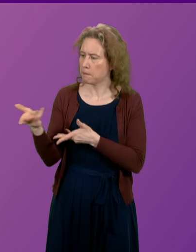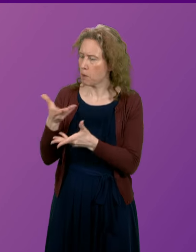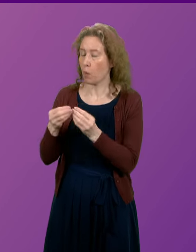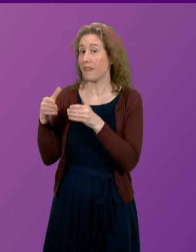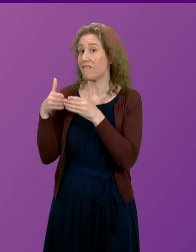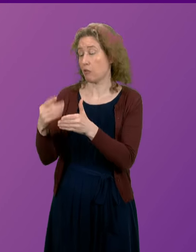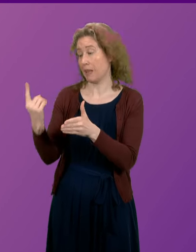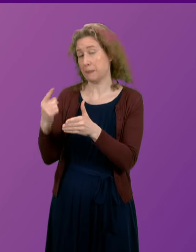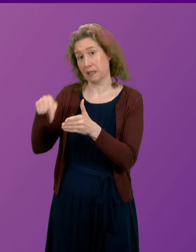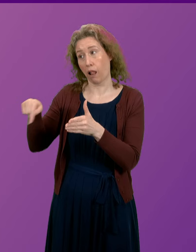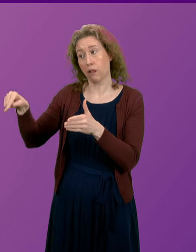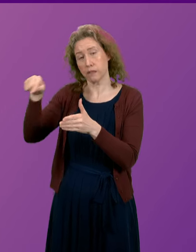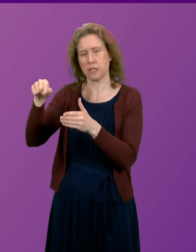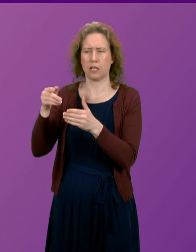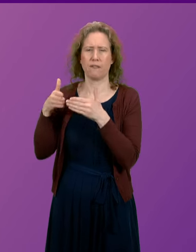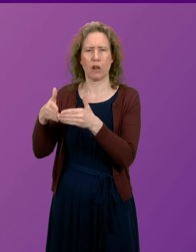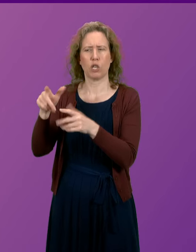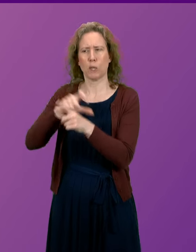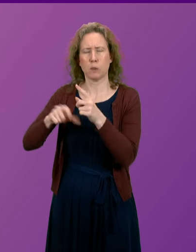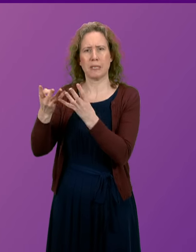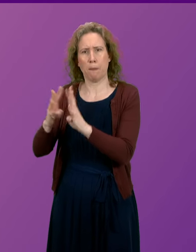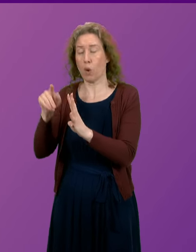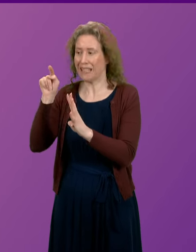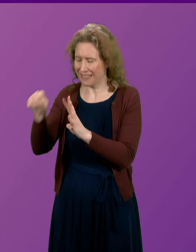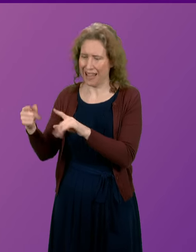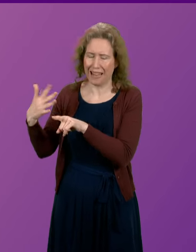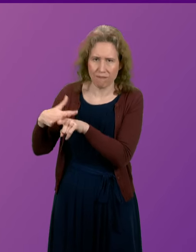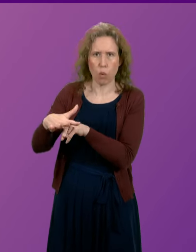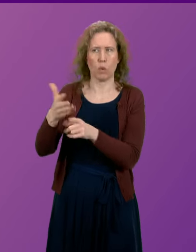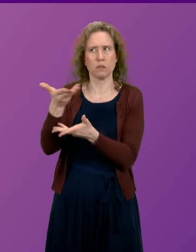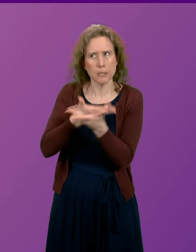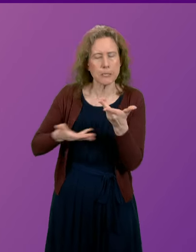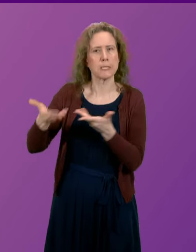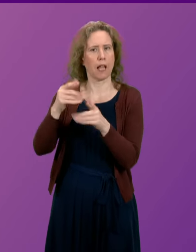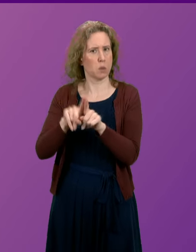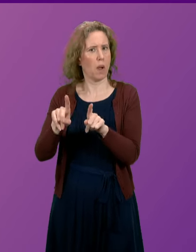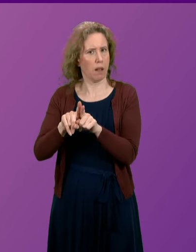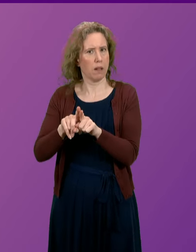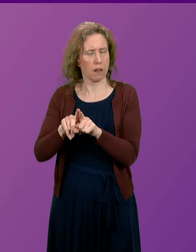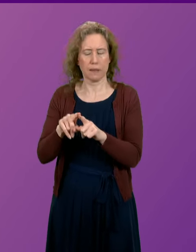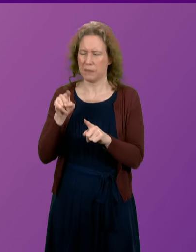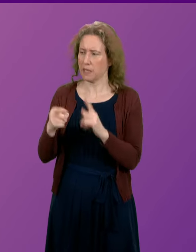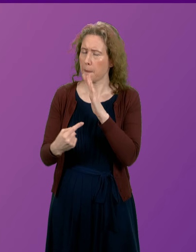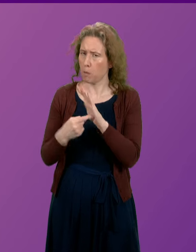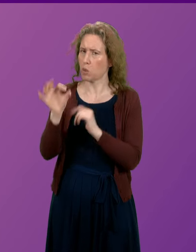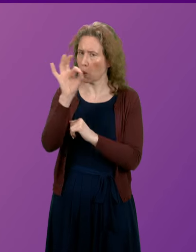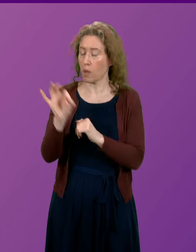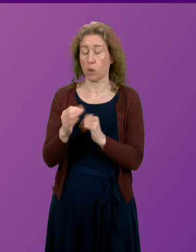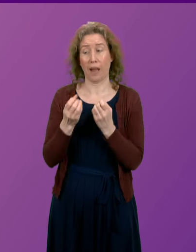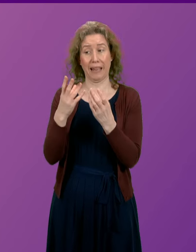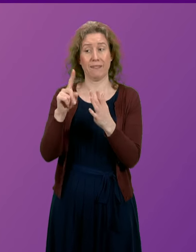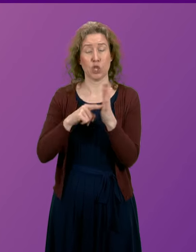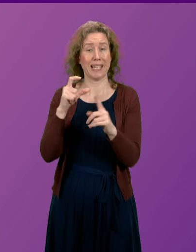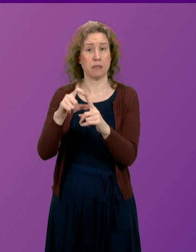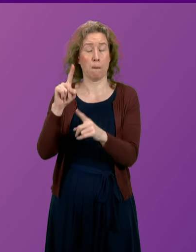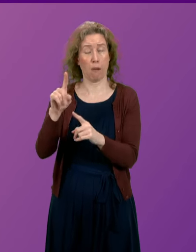Community Board, who shapes significantly the dialogue that the Government takes forward on these important questions. And I give Jackie Dunbar the